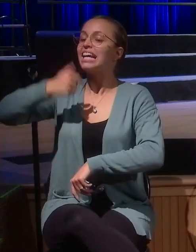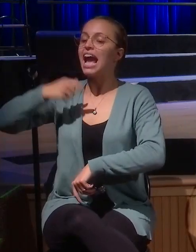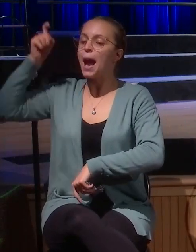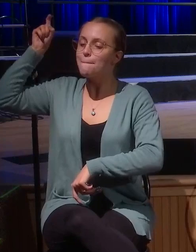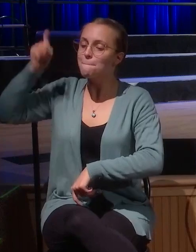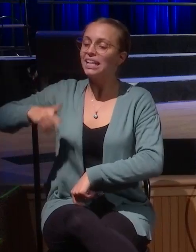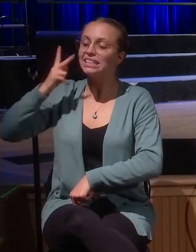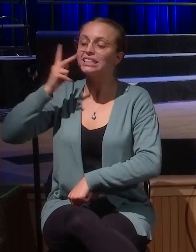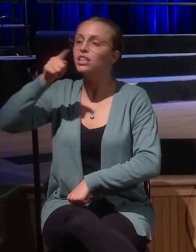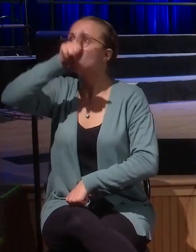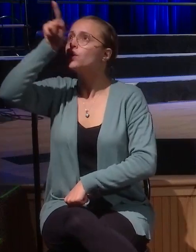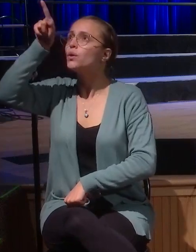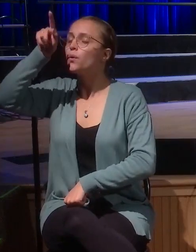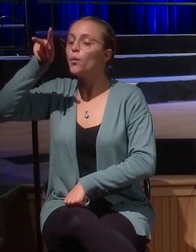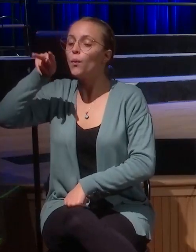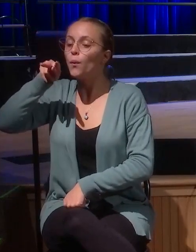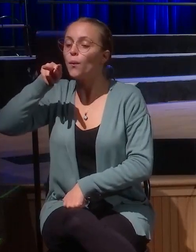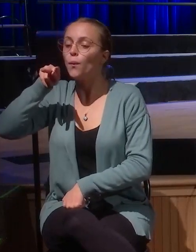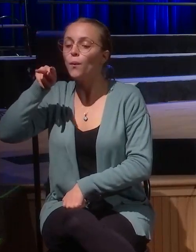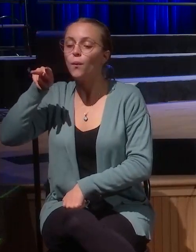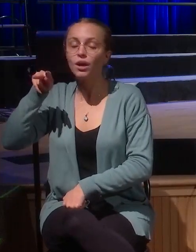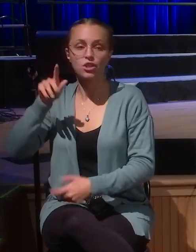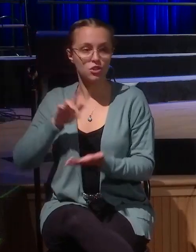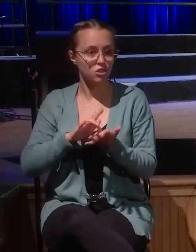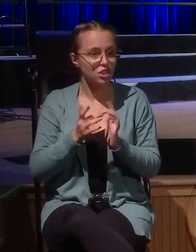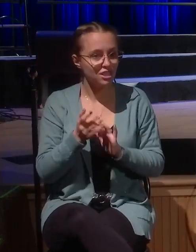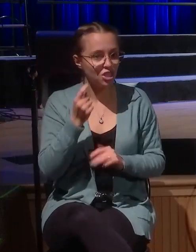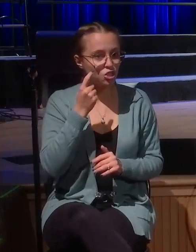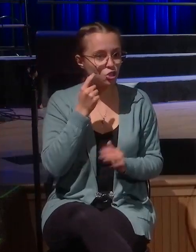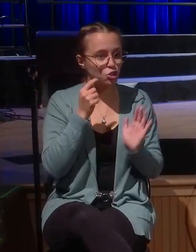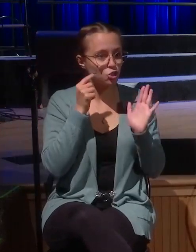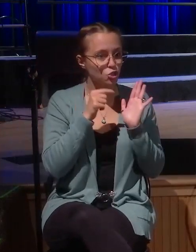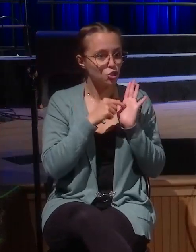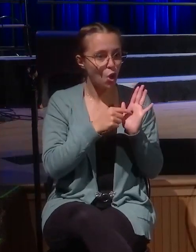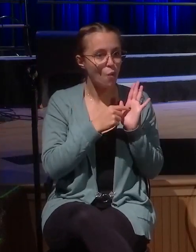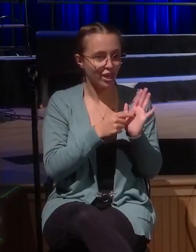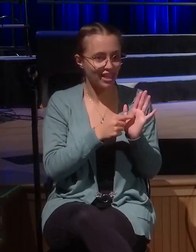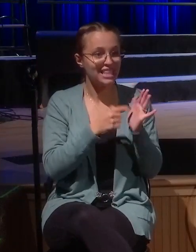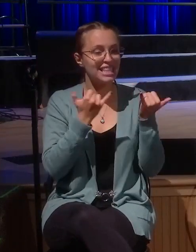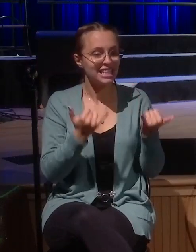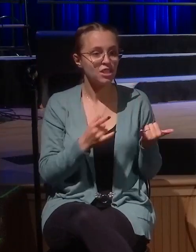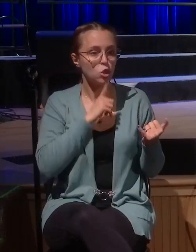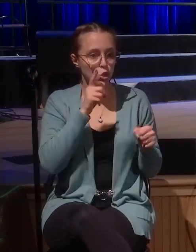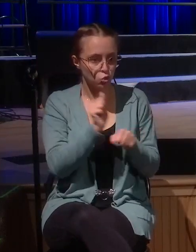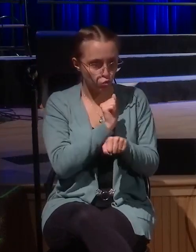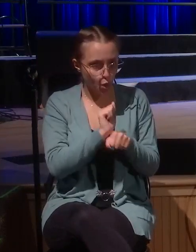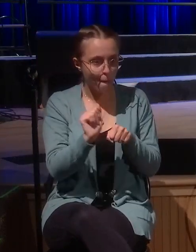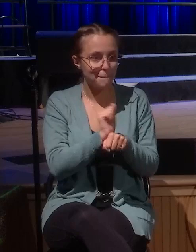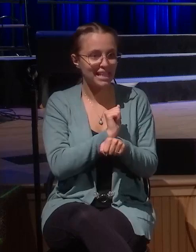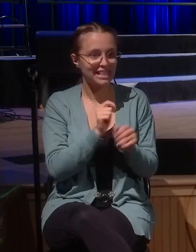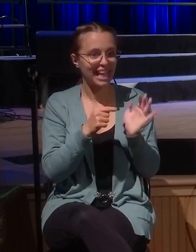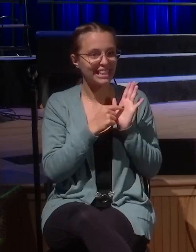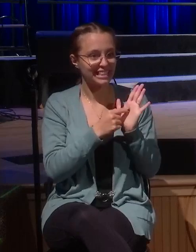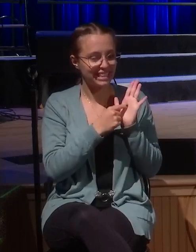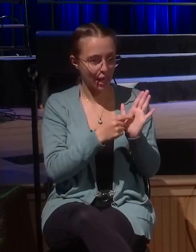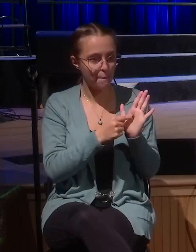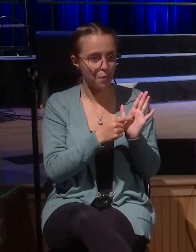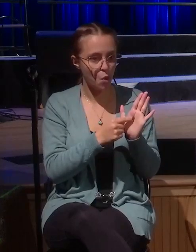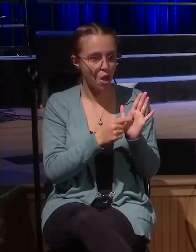Jesus is showing us, here's the real-life example of everything I've been talking about. This is how we're going to handle all these parables, come together in fruition right in